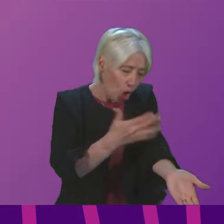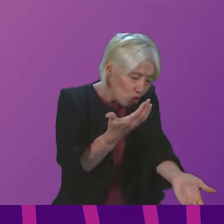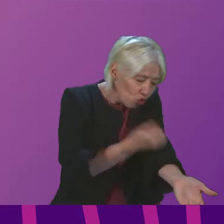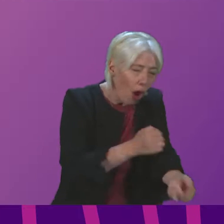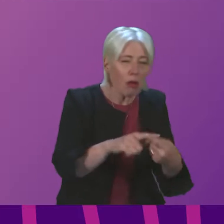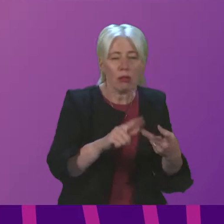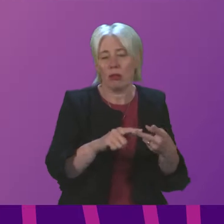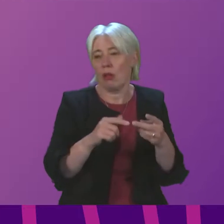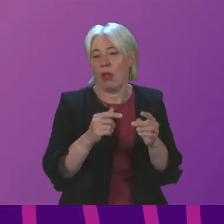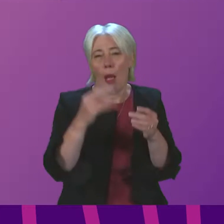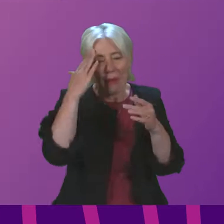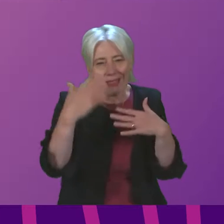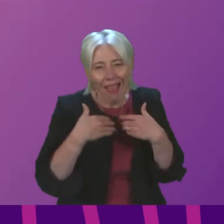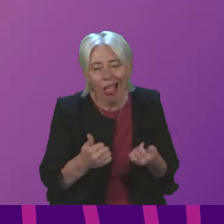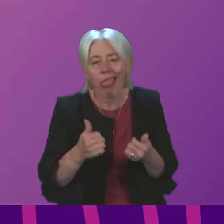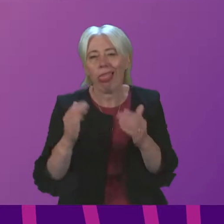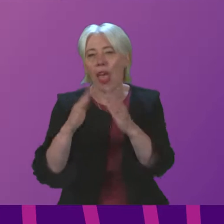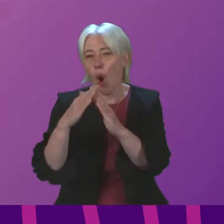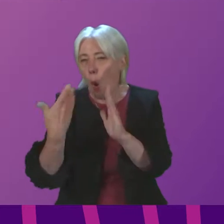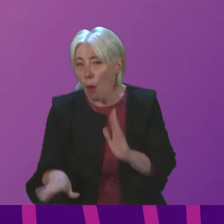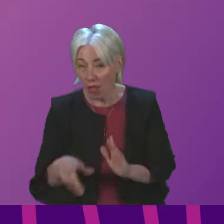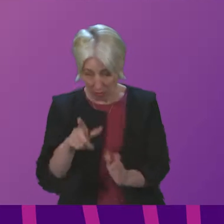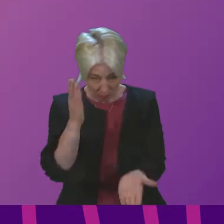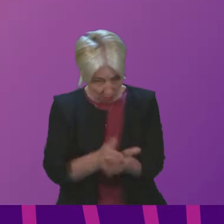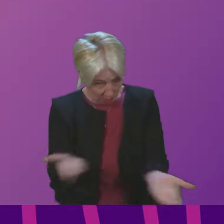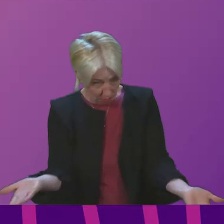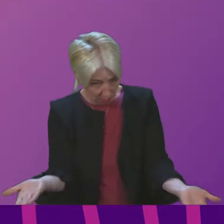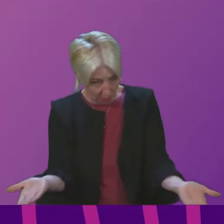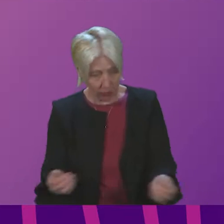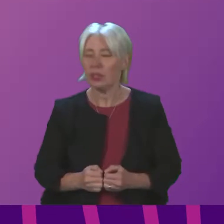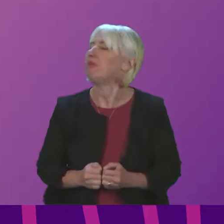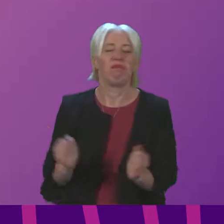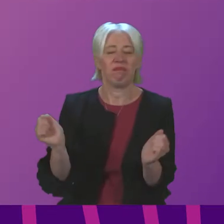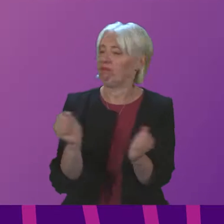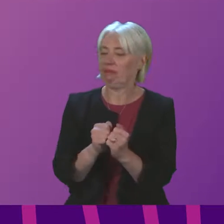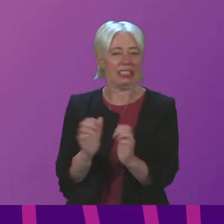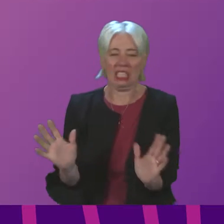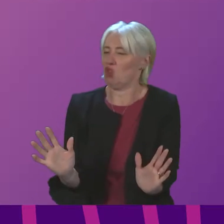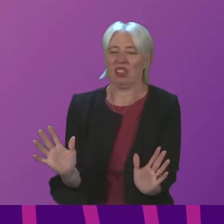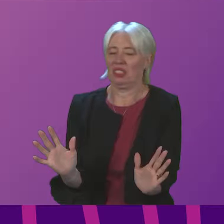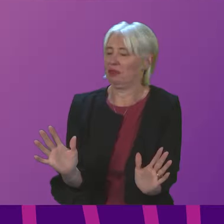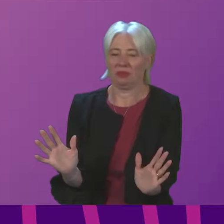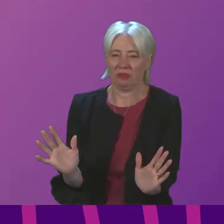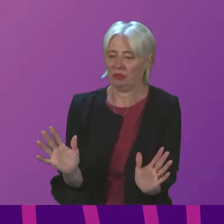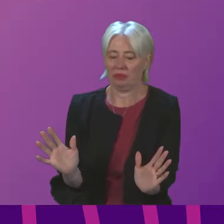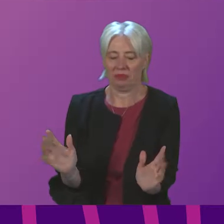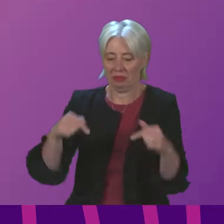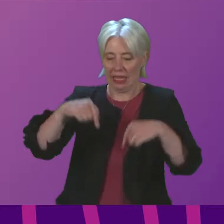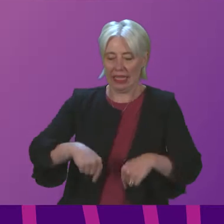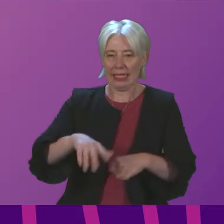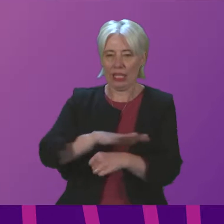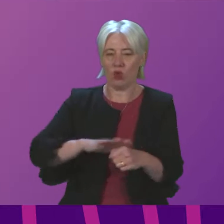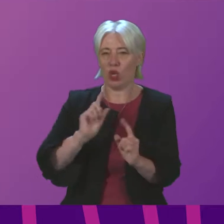homelessness? Cabinet Secretary. No, I don't agree with that. What I think we have here is a